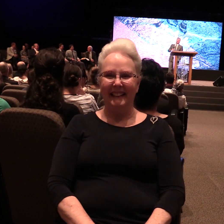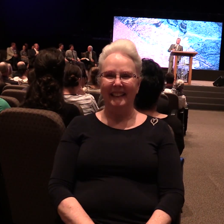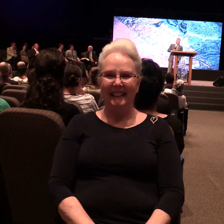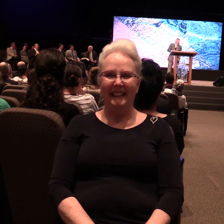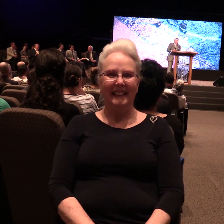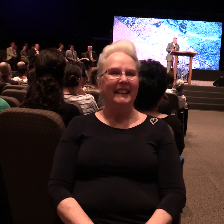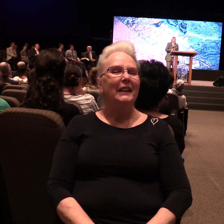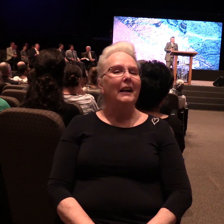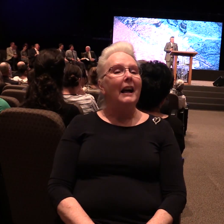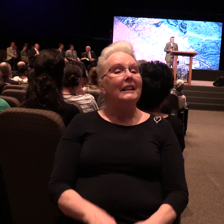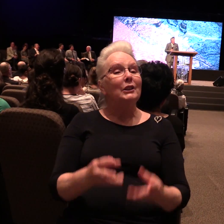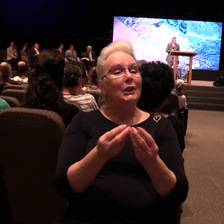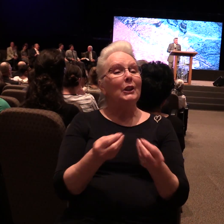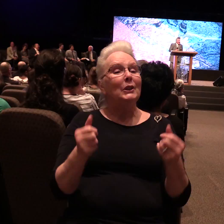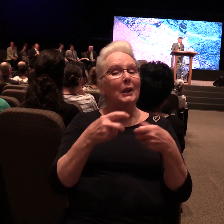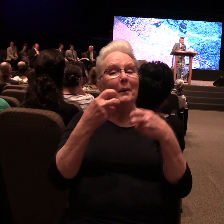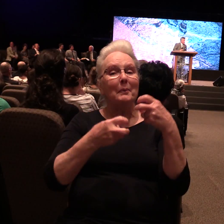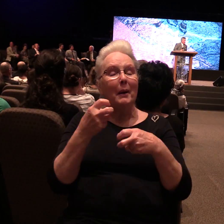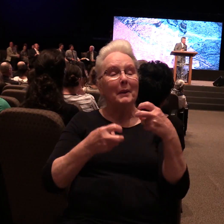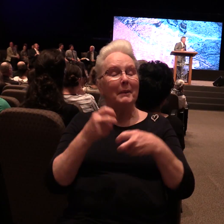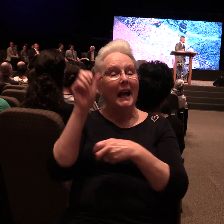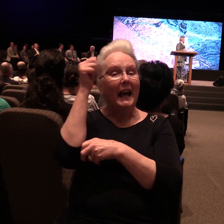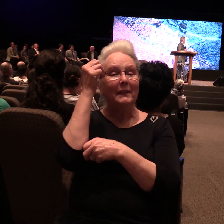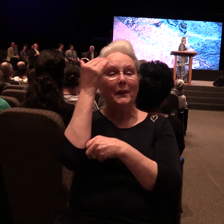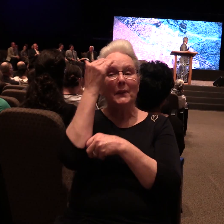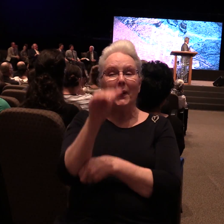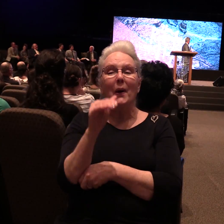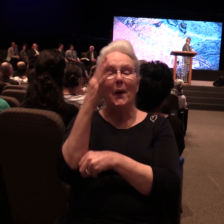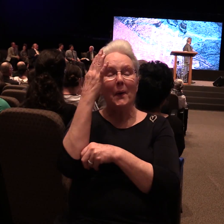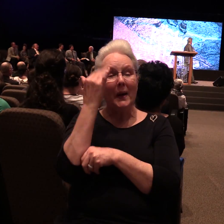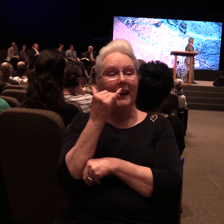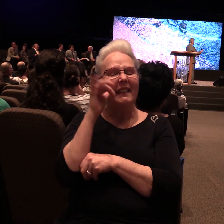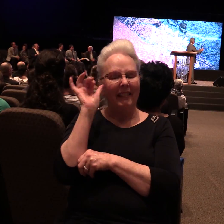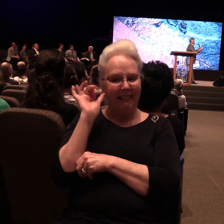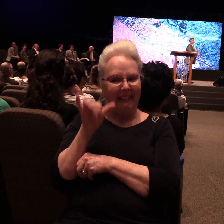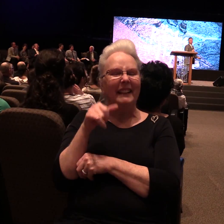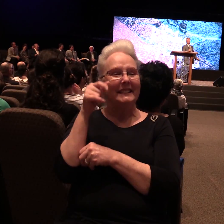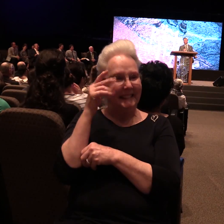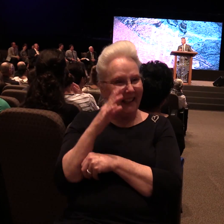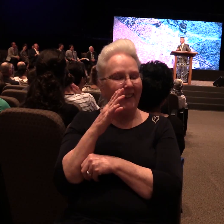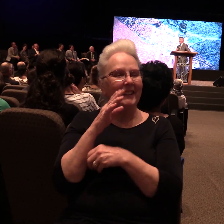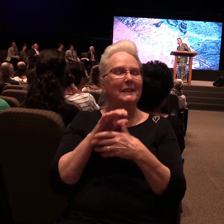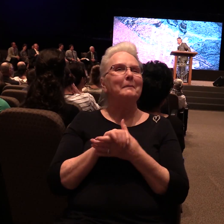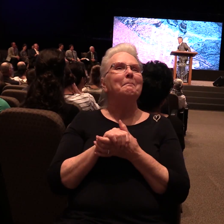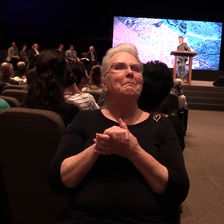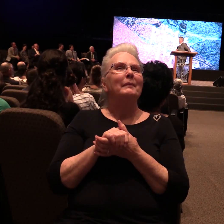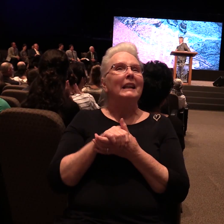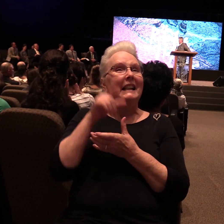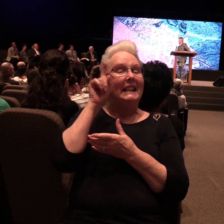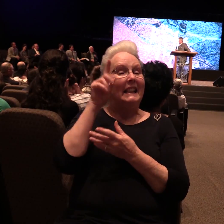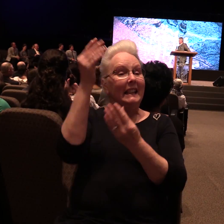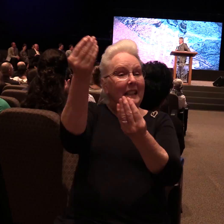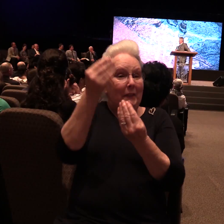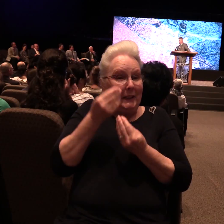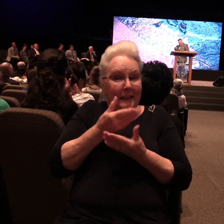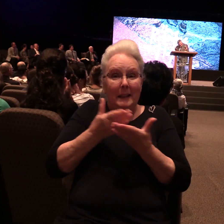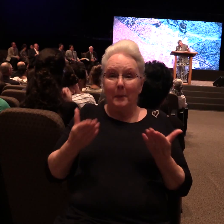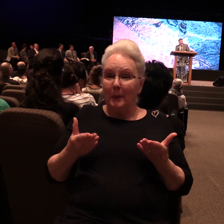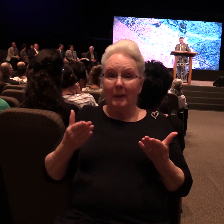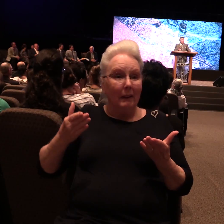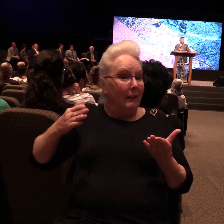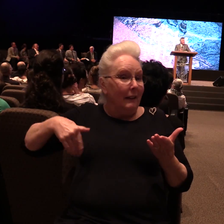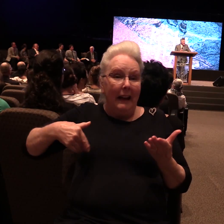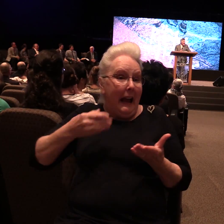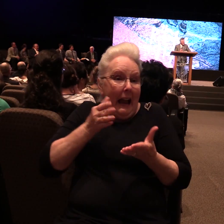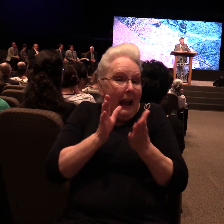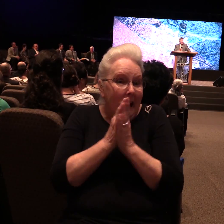The solution to the problem, he doesn't even know. Because that's God. He gives us what we don't even ask for. What we